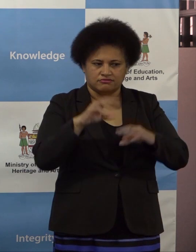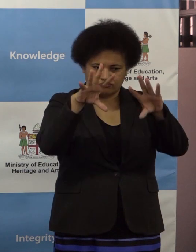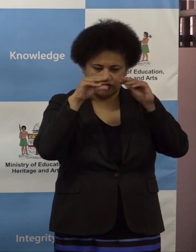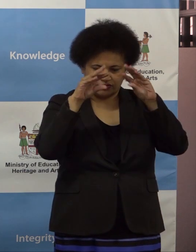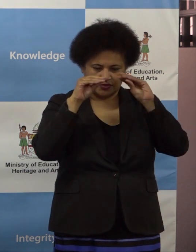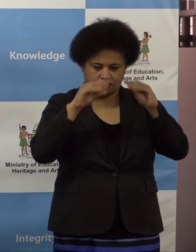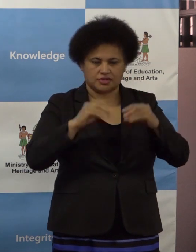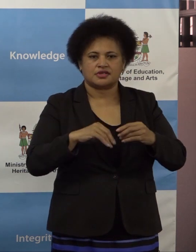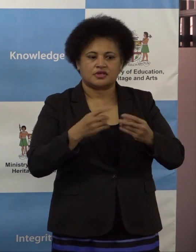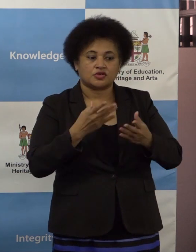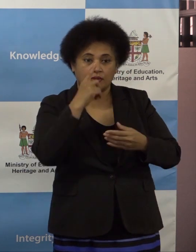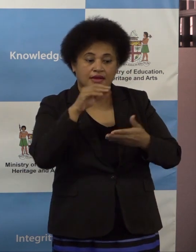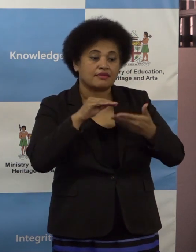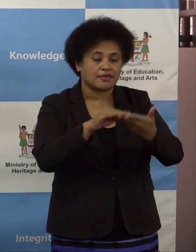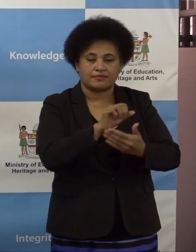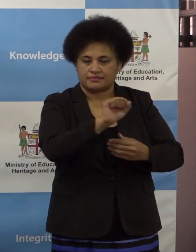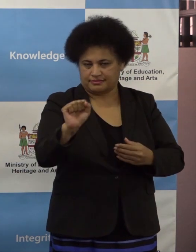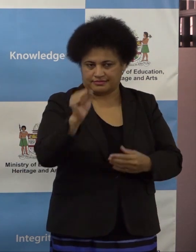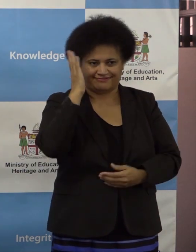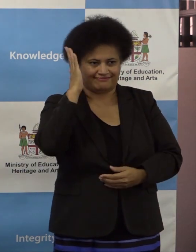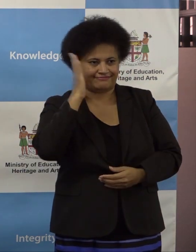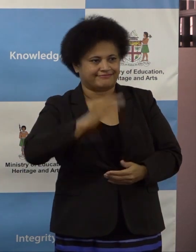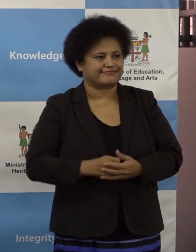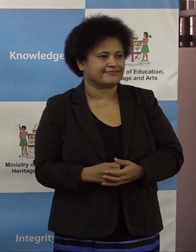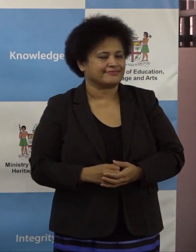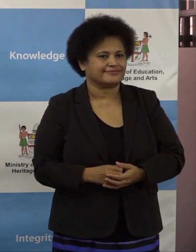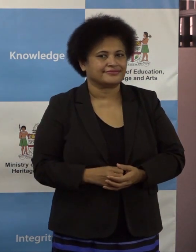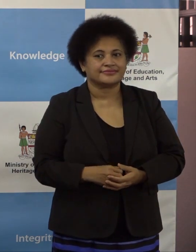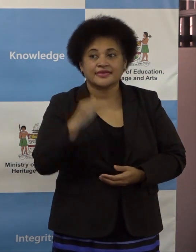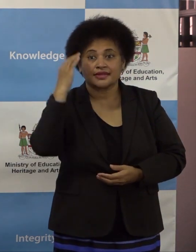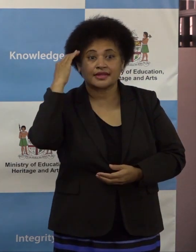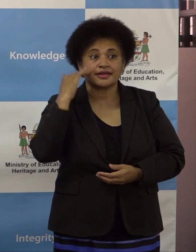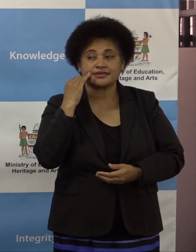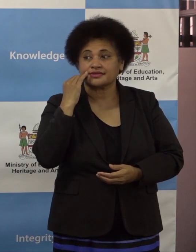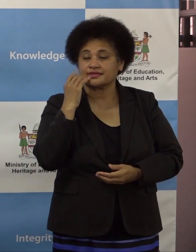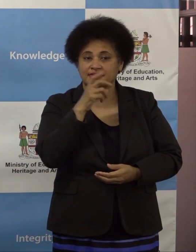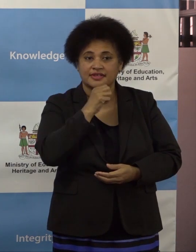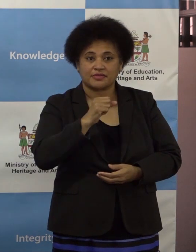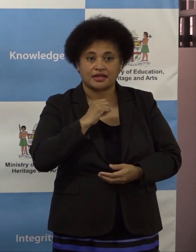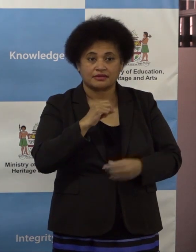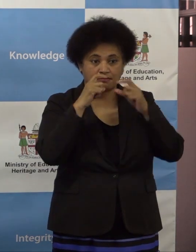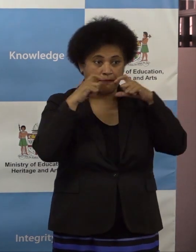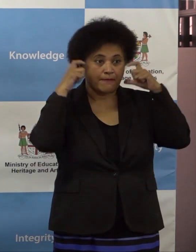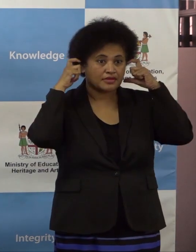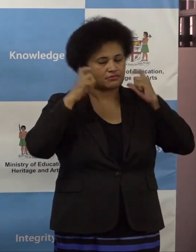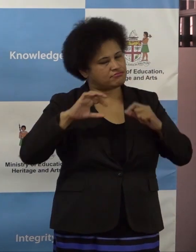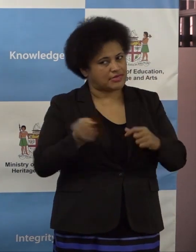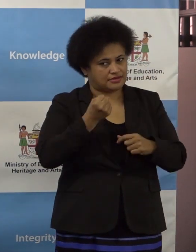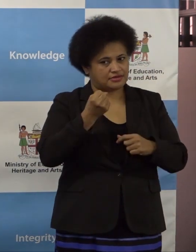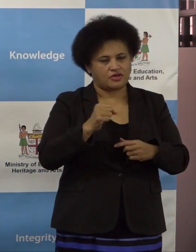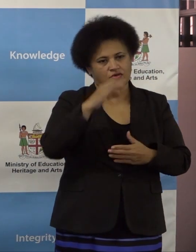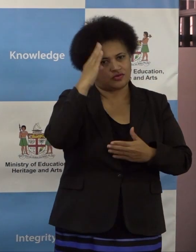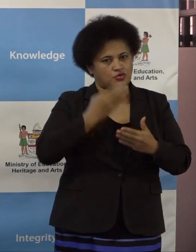own school environment. Ladies and gentlemen, masks are mandatory for students. It